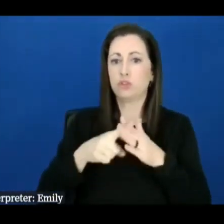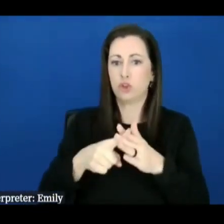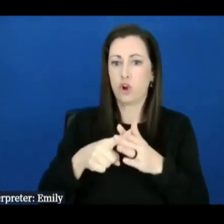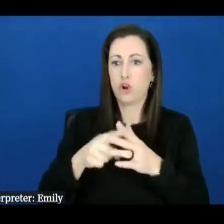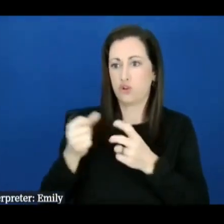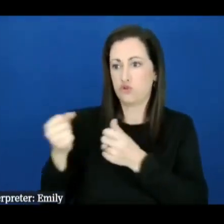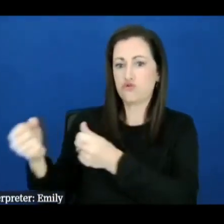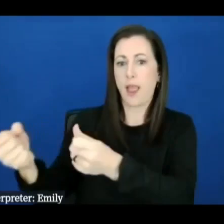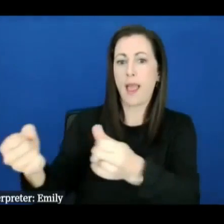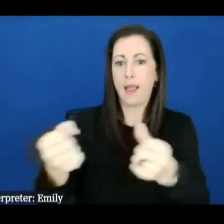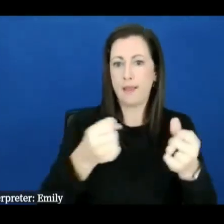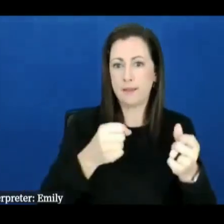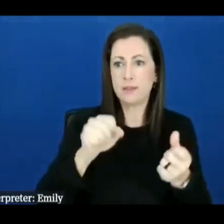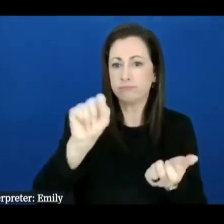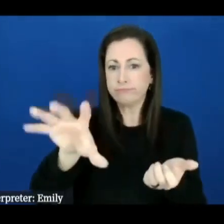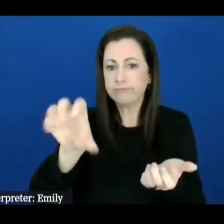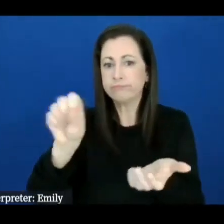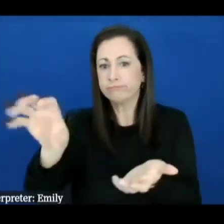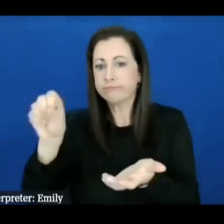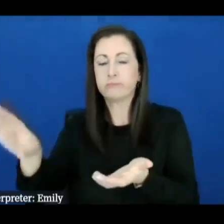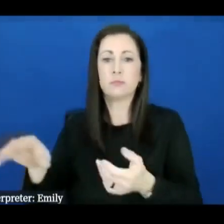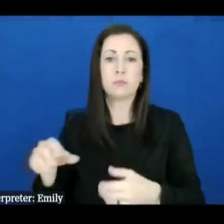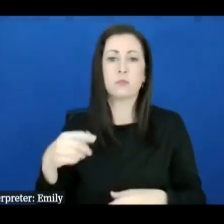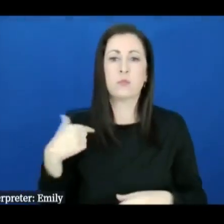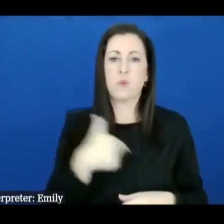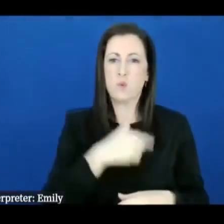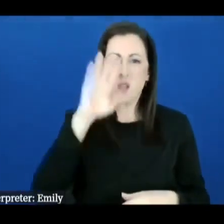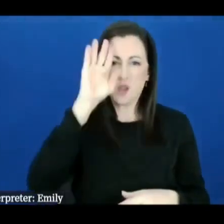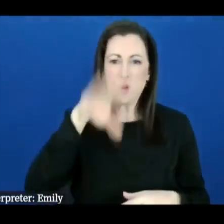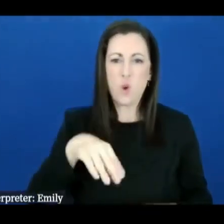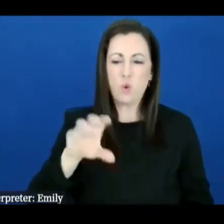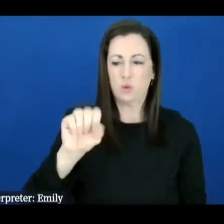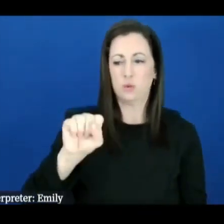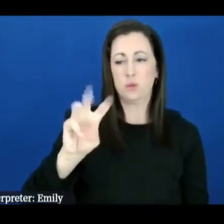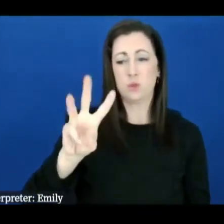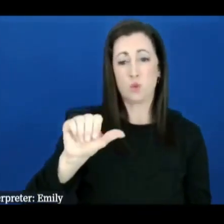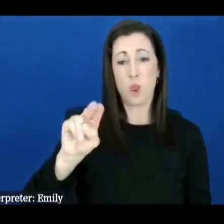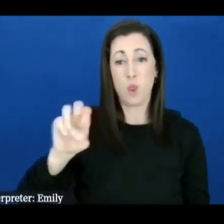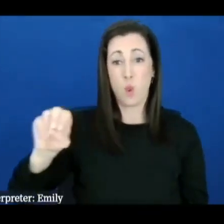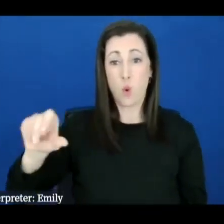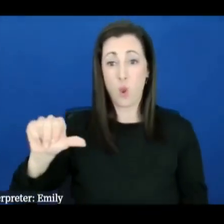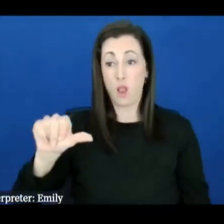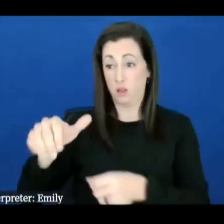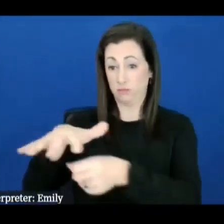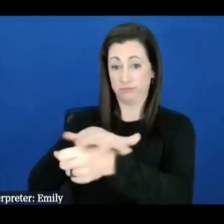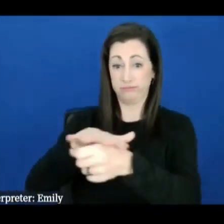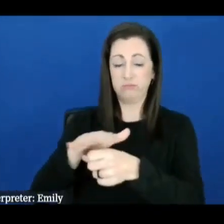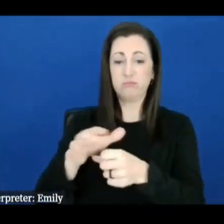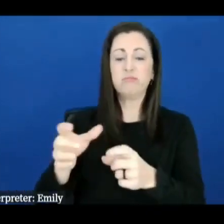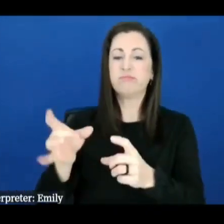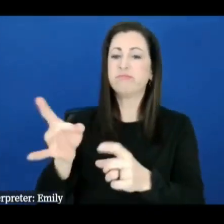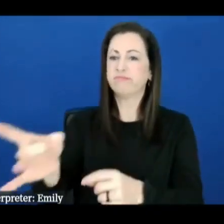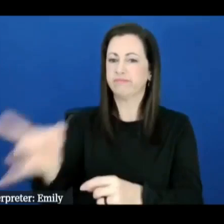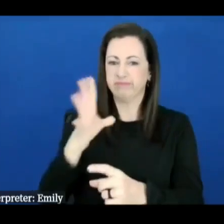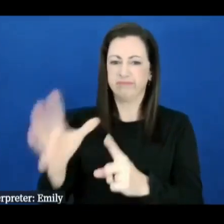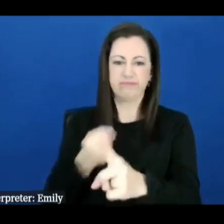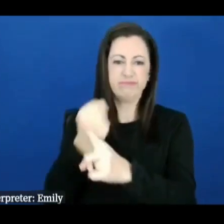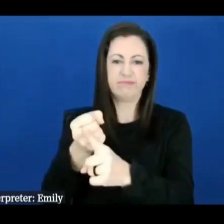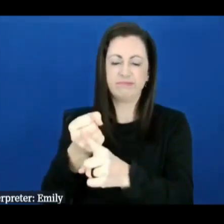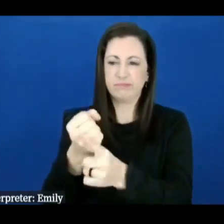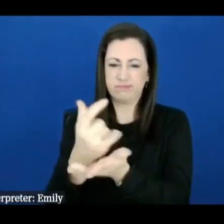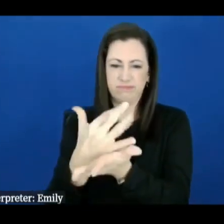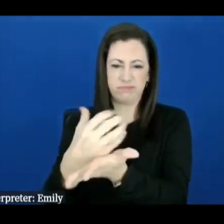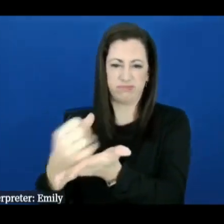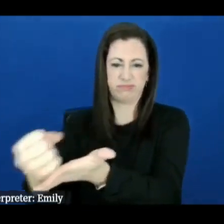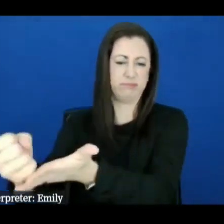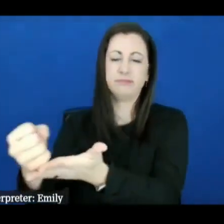know swananoa has been a devastated area um being a resident there um you know witnessing the devastation